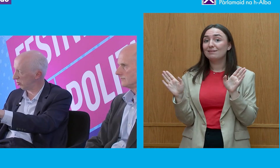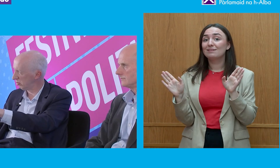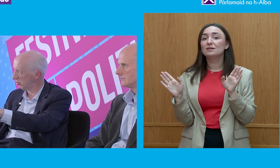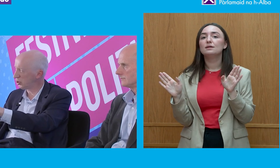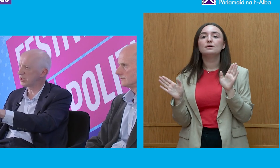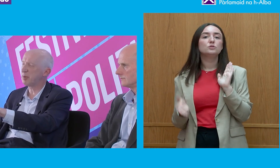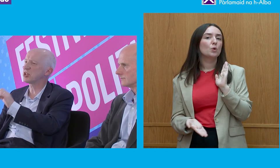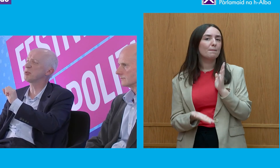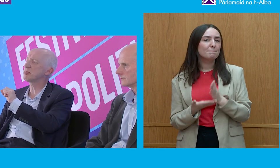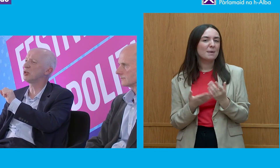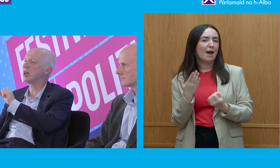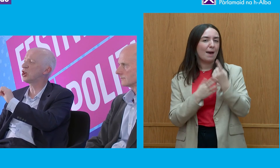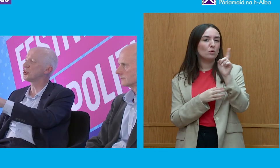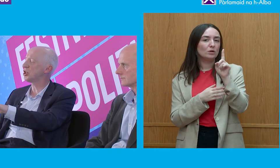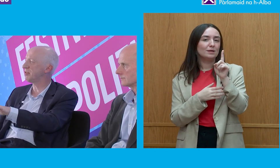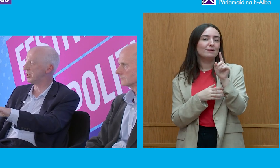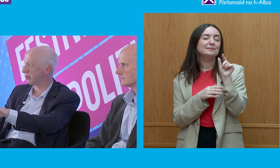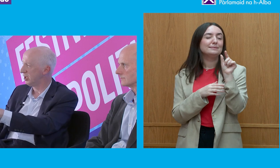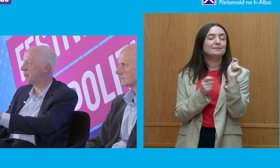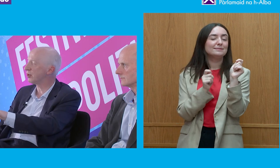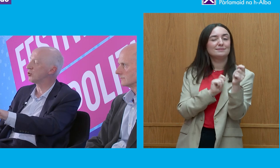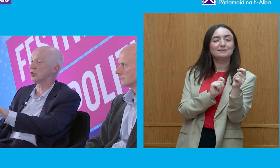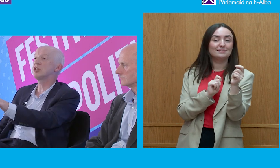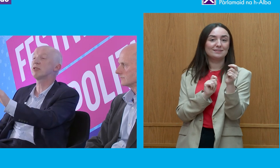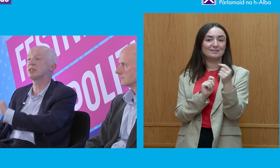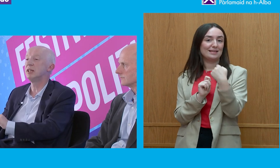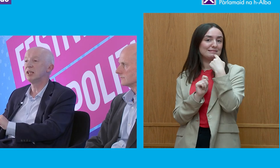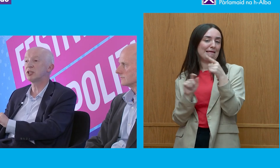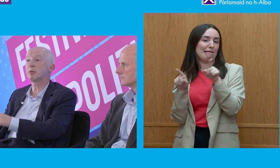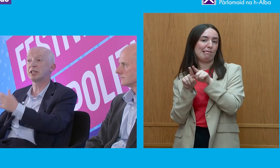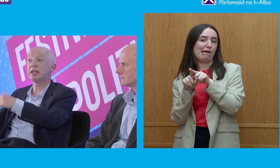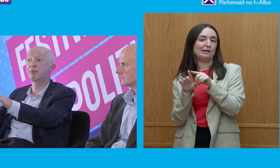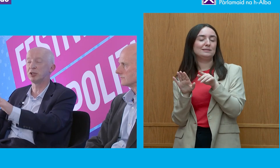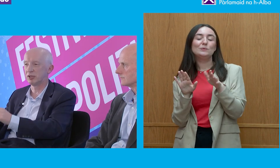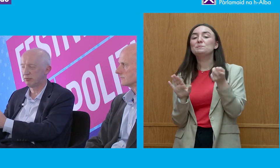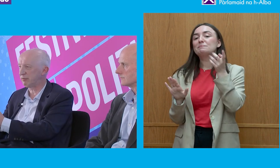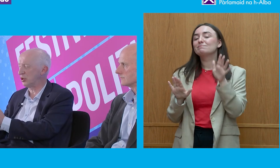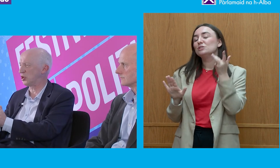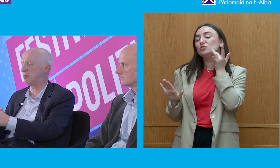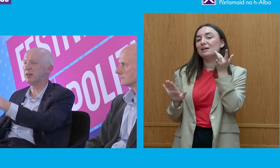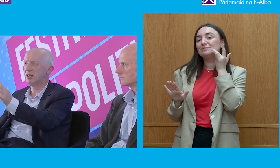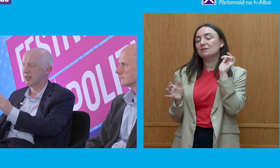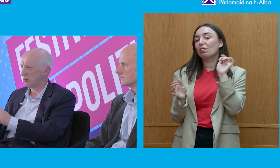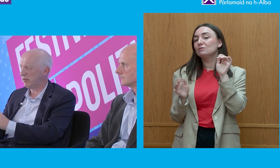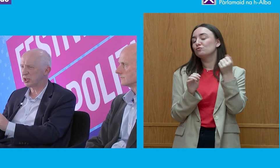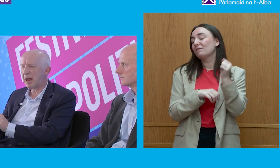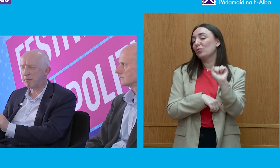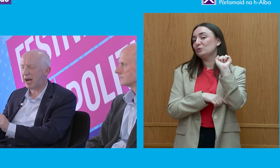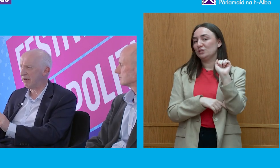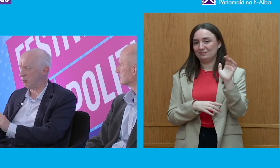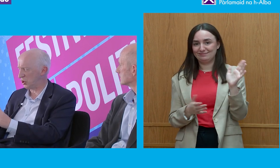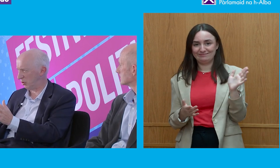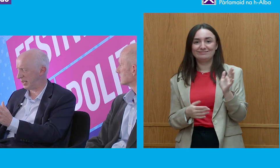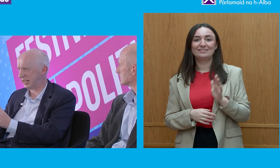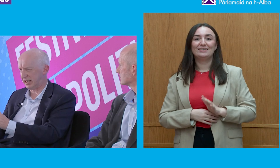partial transformation. I sometimes call it a conservative revolution. Historians like talking about a liberal revolution. But when you've got an